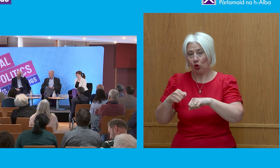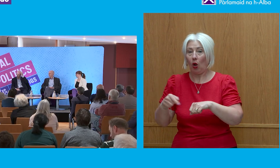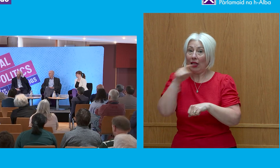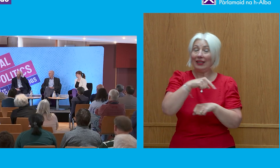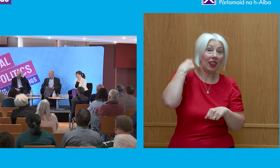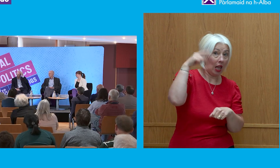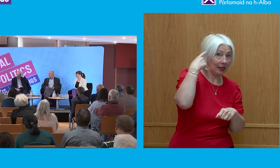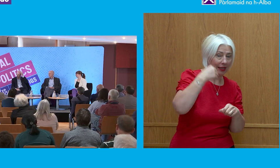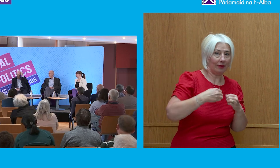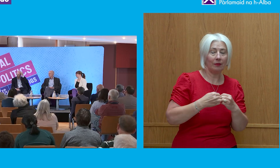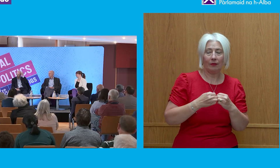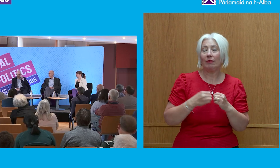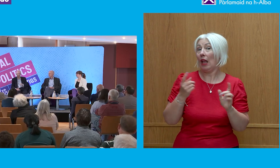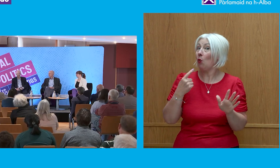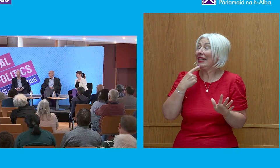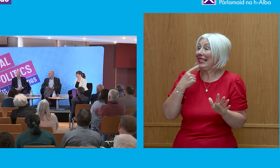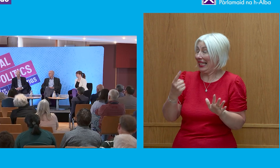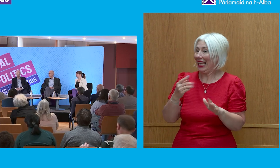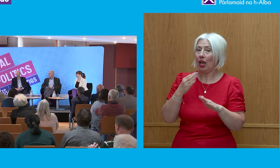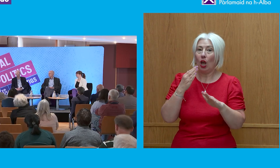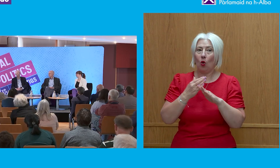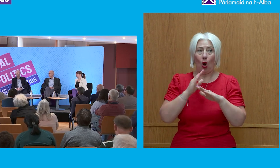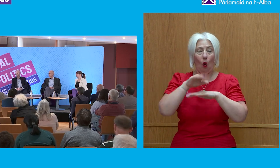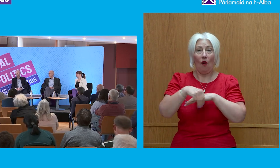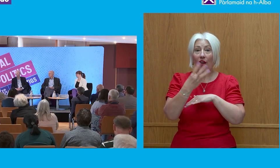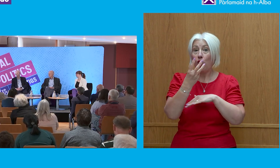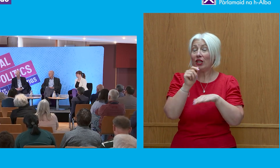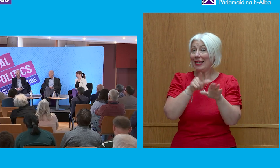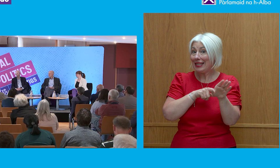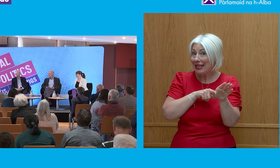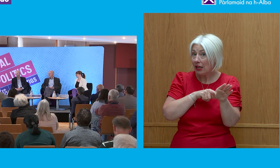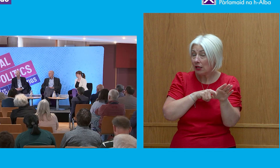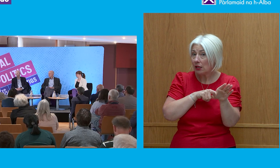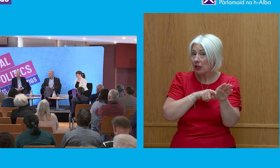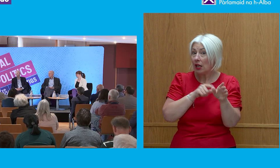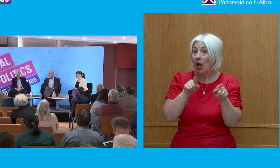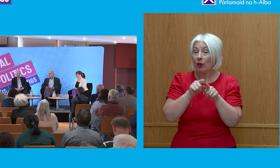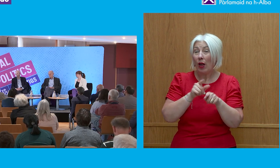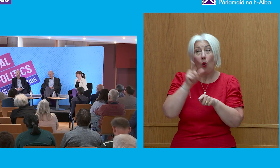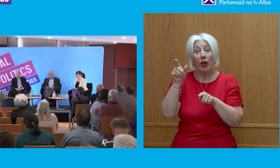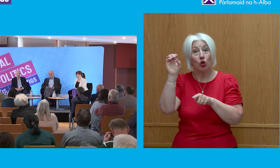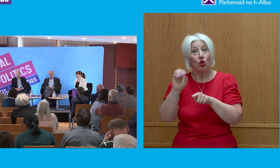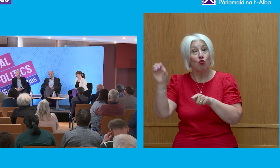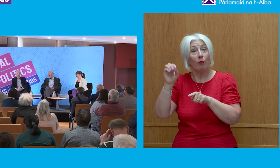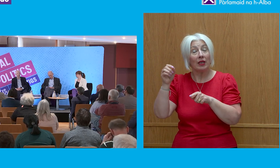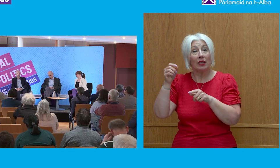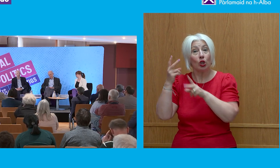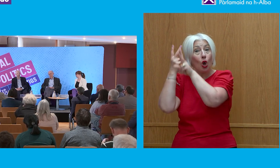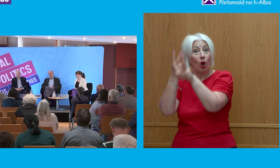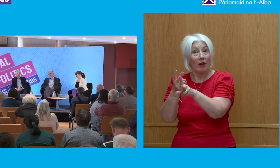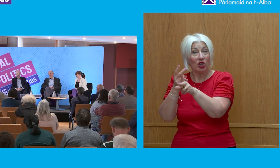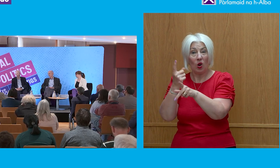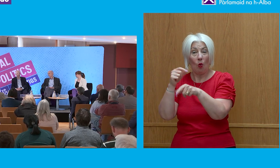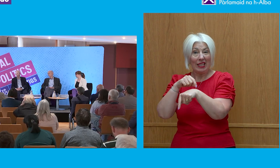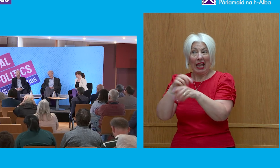and I am going to say this, worked for over 30 years, and drifted across to the European Commission for a stage